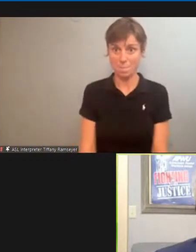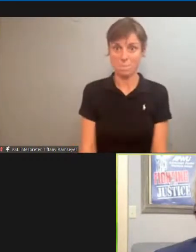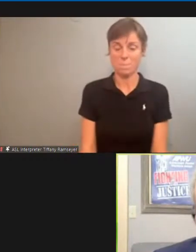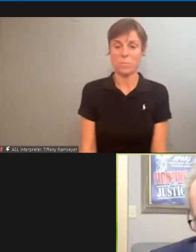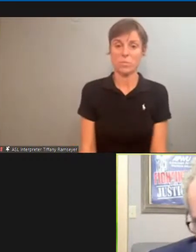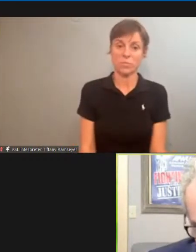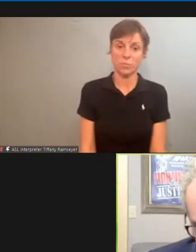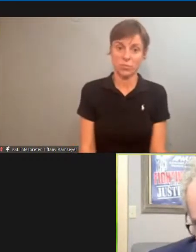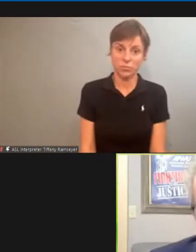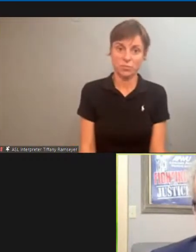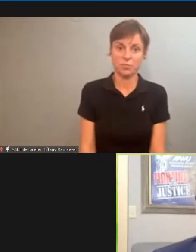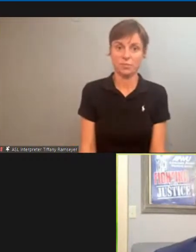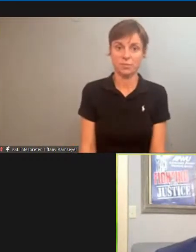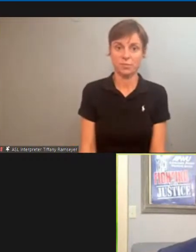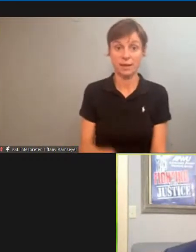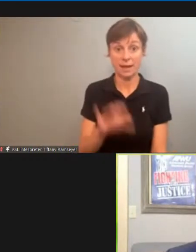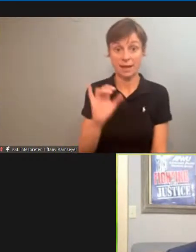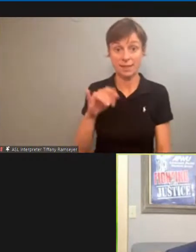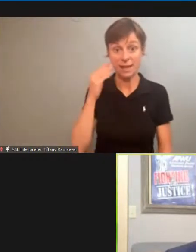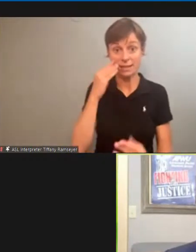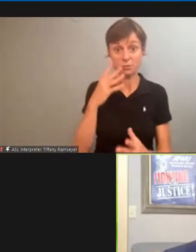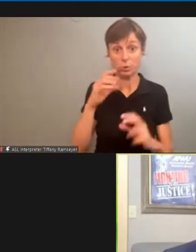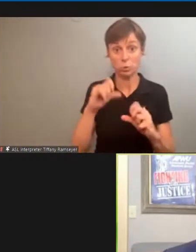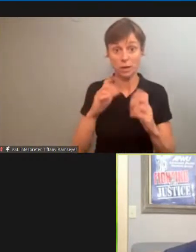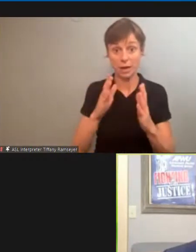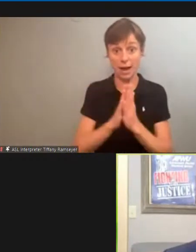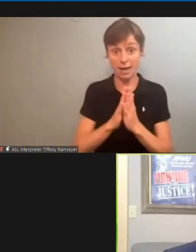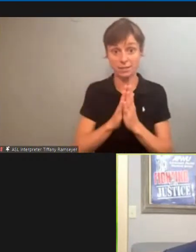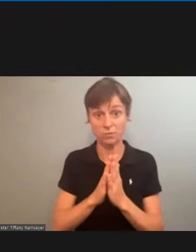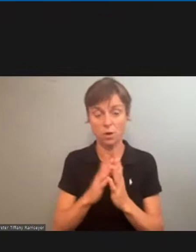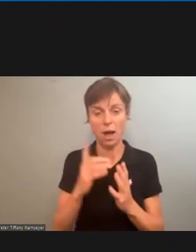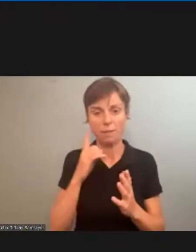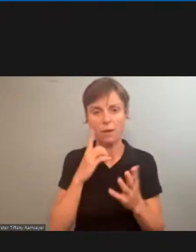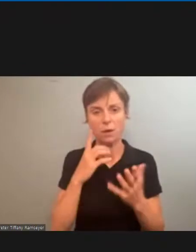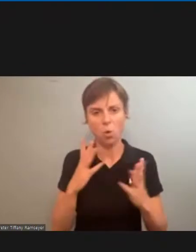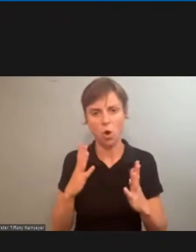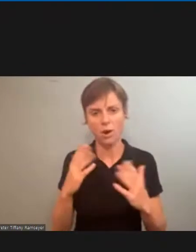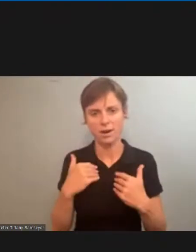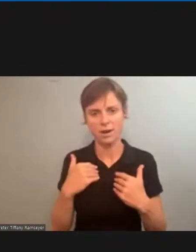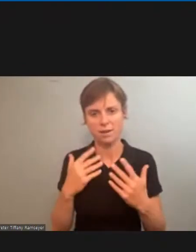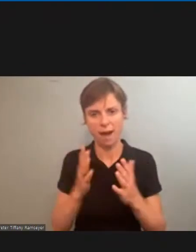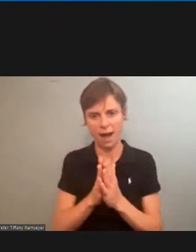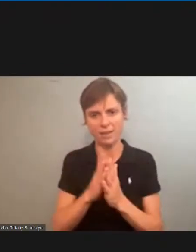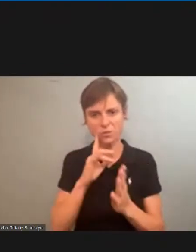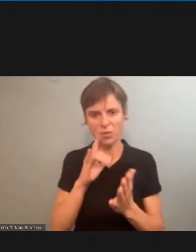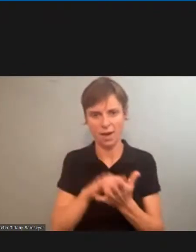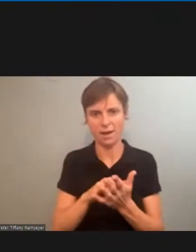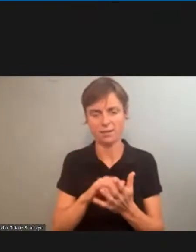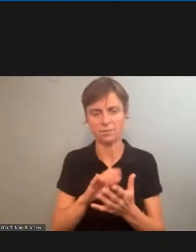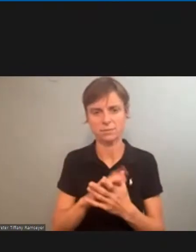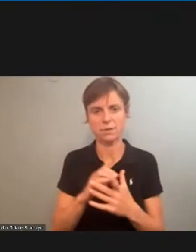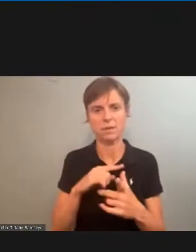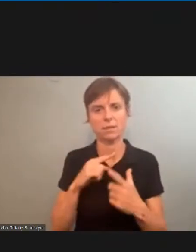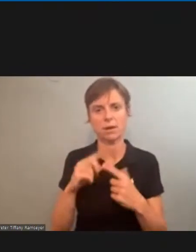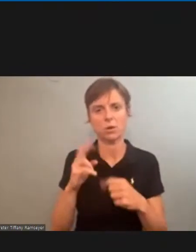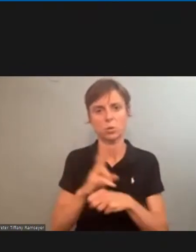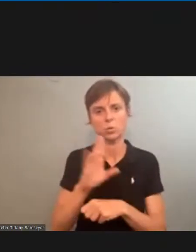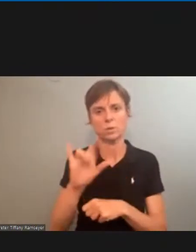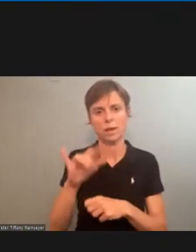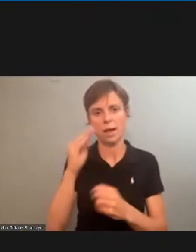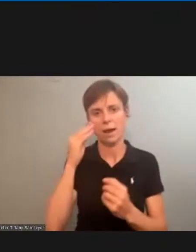It's certainly information we can ask for, and I think we already have asked for, and then we use that information